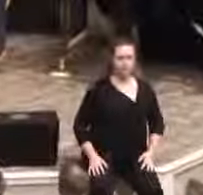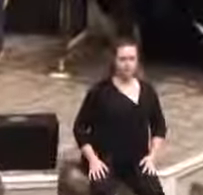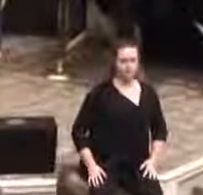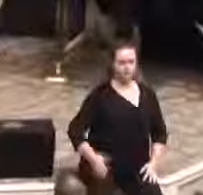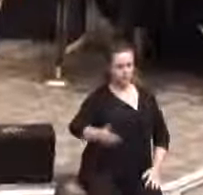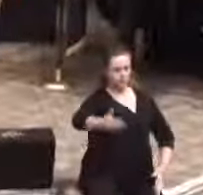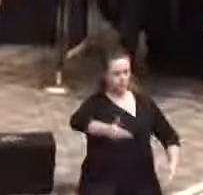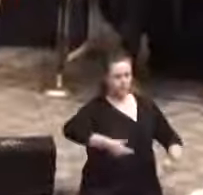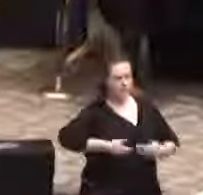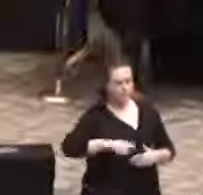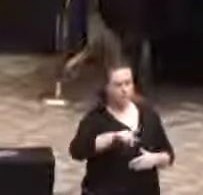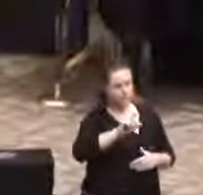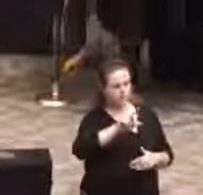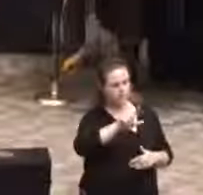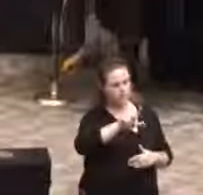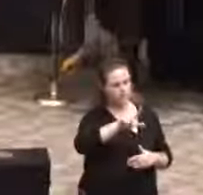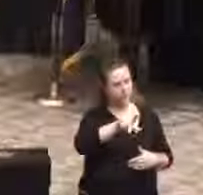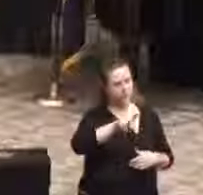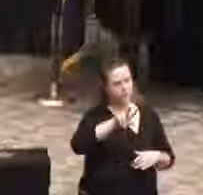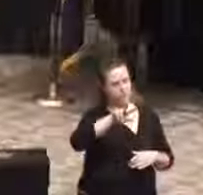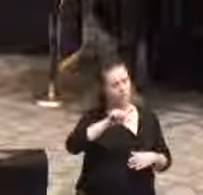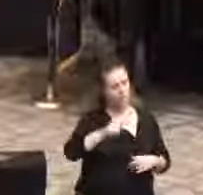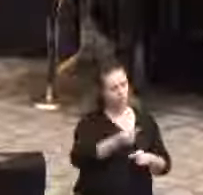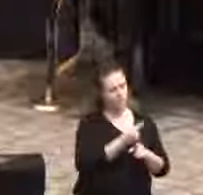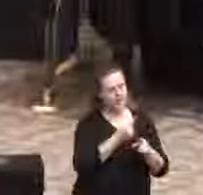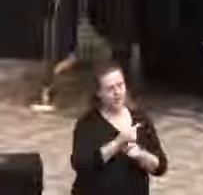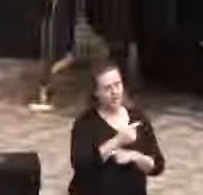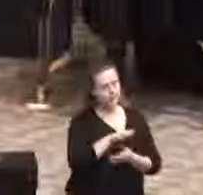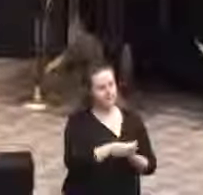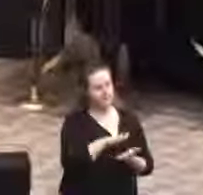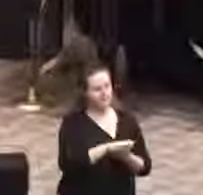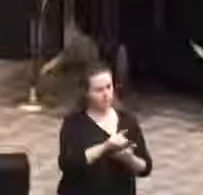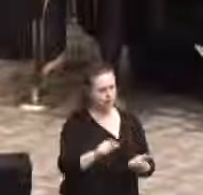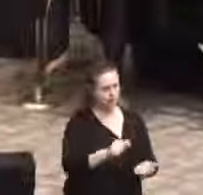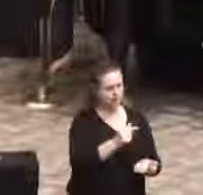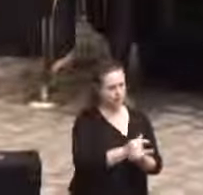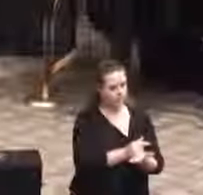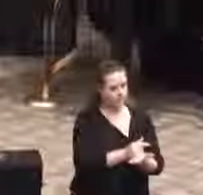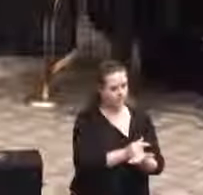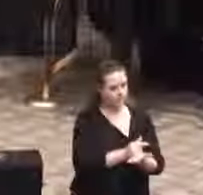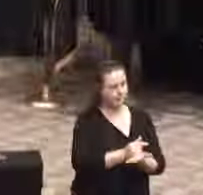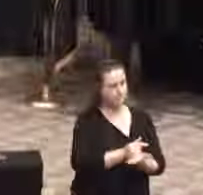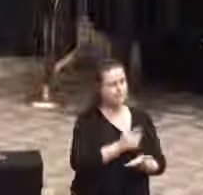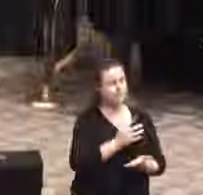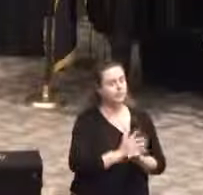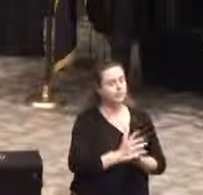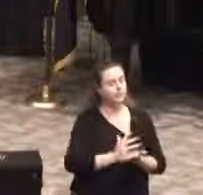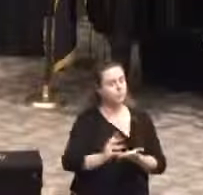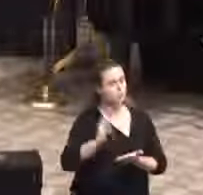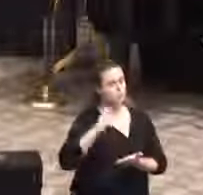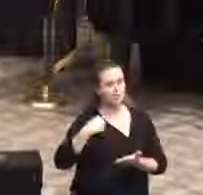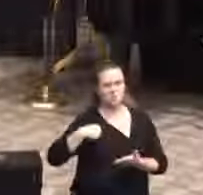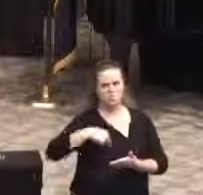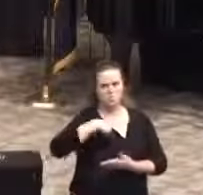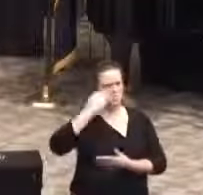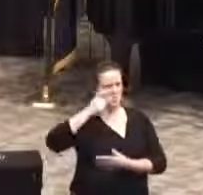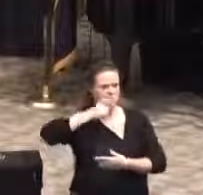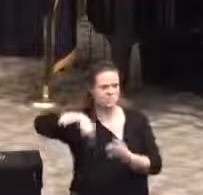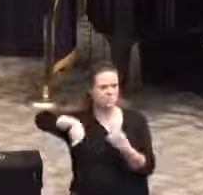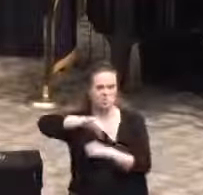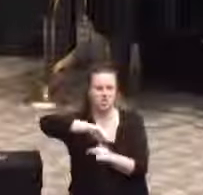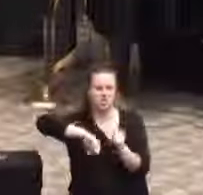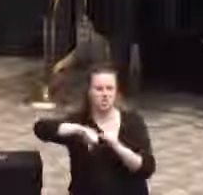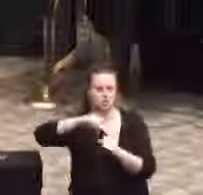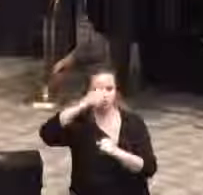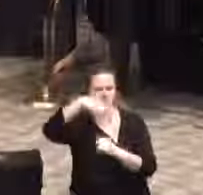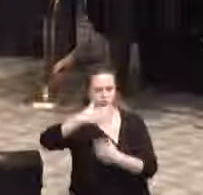Welcome to the 123rd Vermont Correctional Academy graduation. Five weeks ago, we were strangers, but within